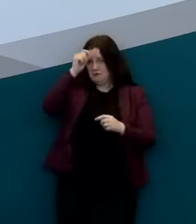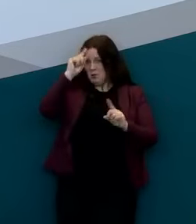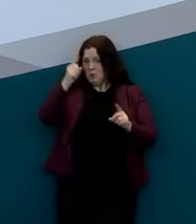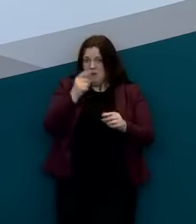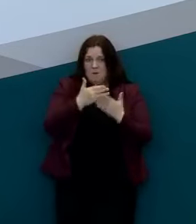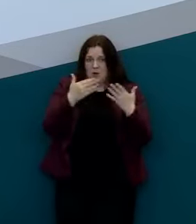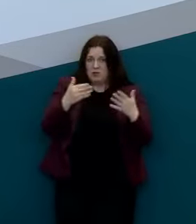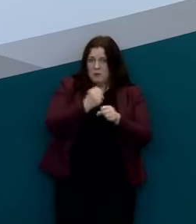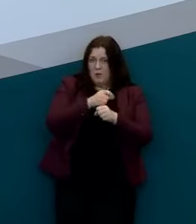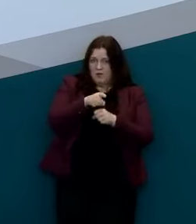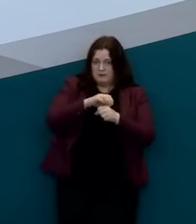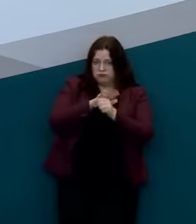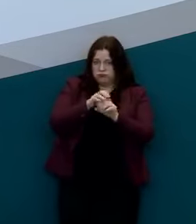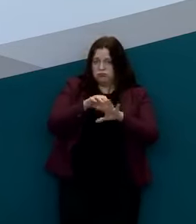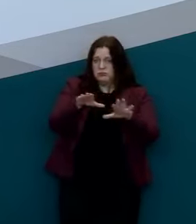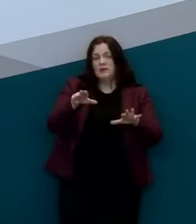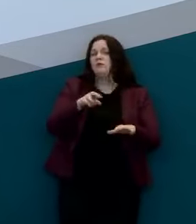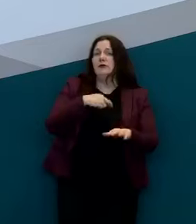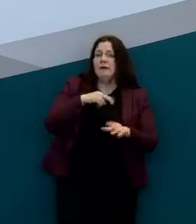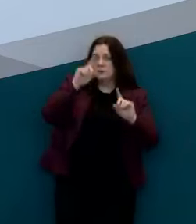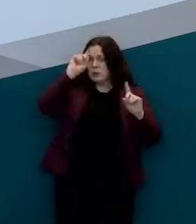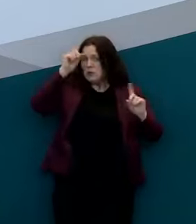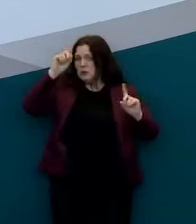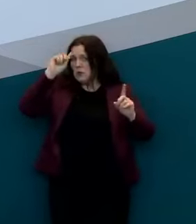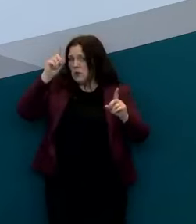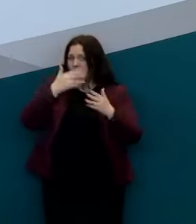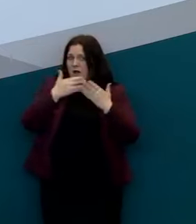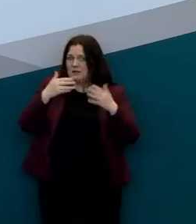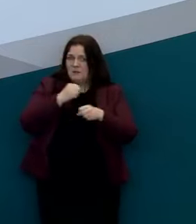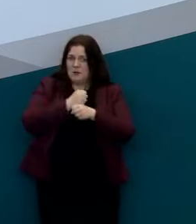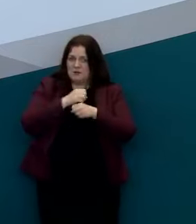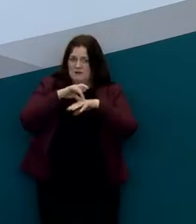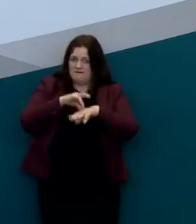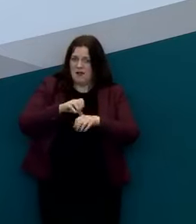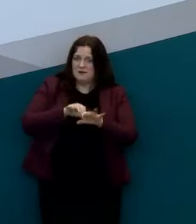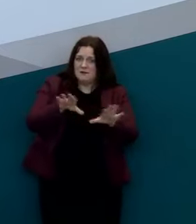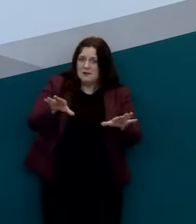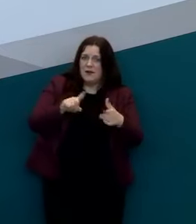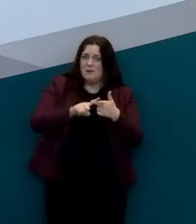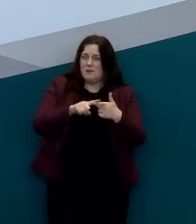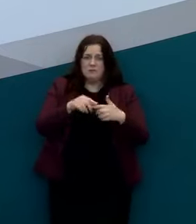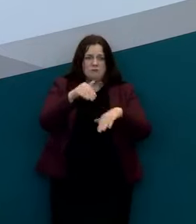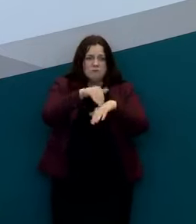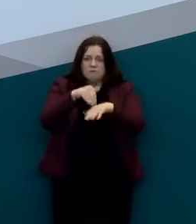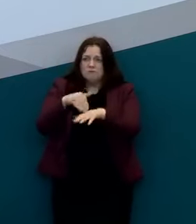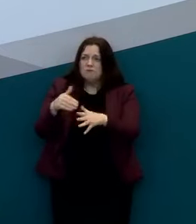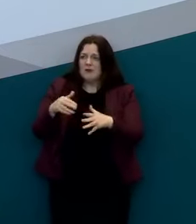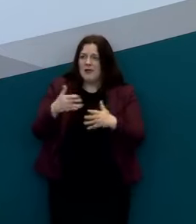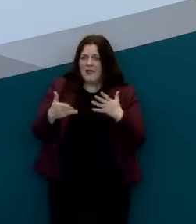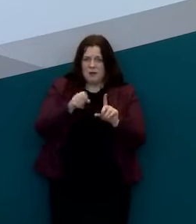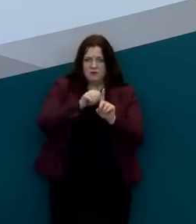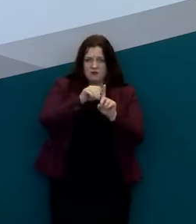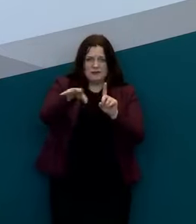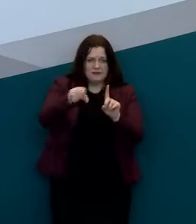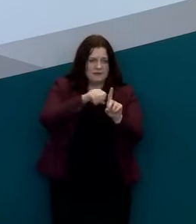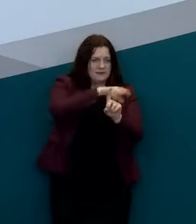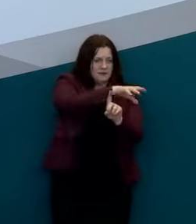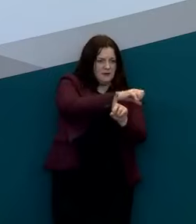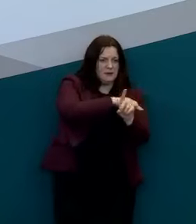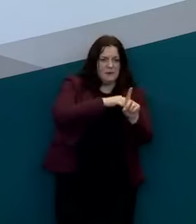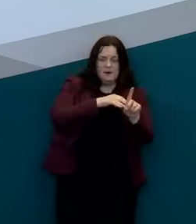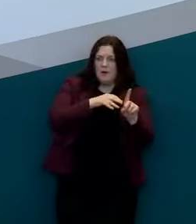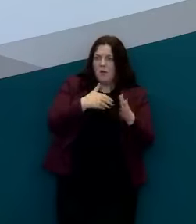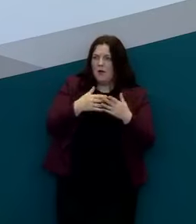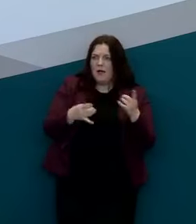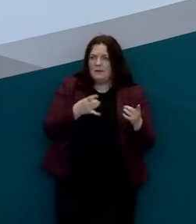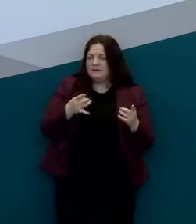and there's still significant unknowns about this virus about the impact of of its uh of transmission of this virus what happens